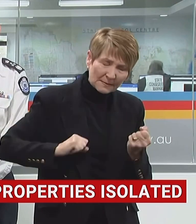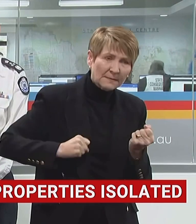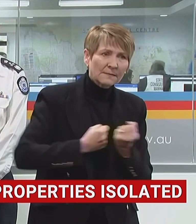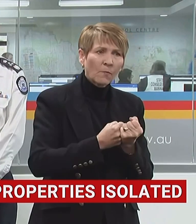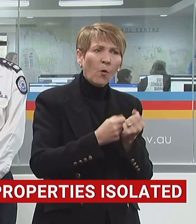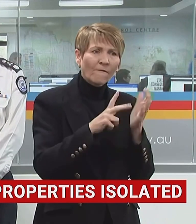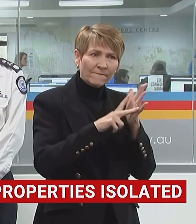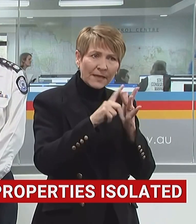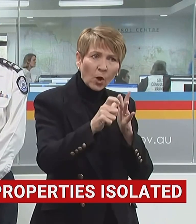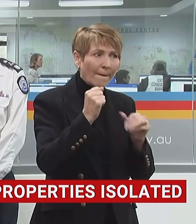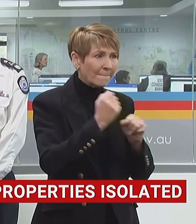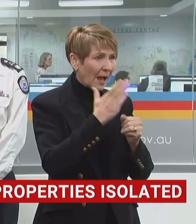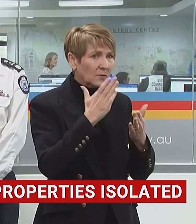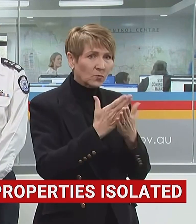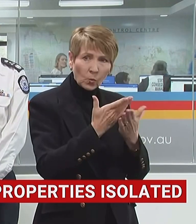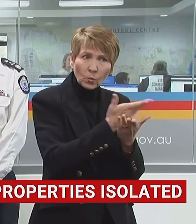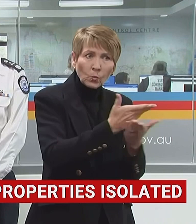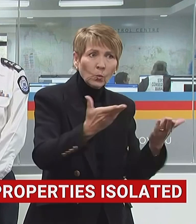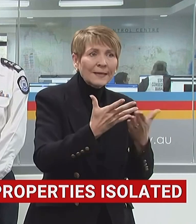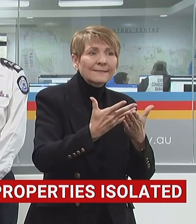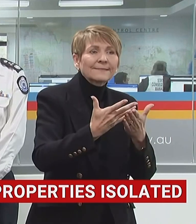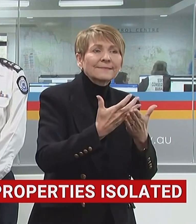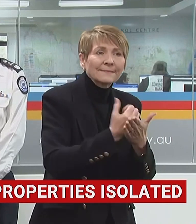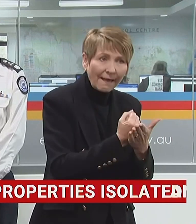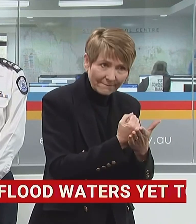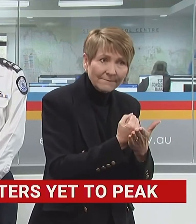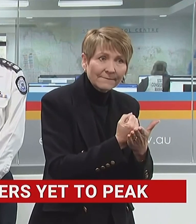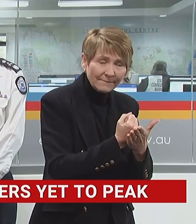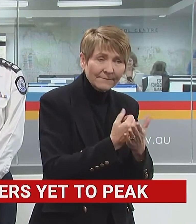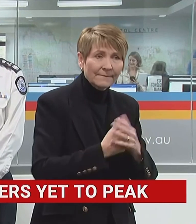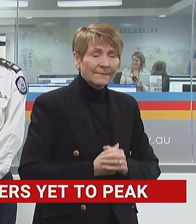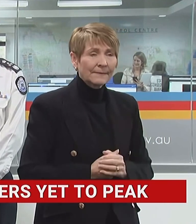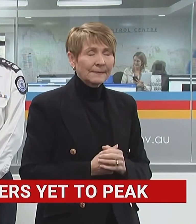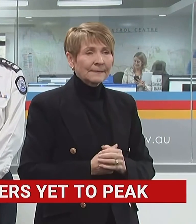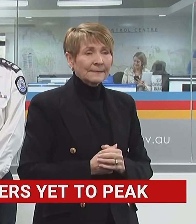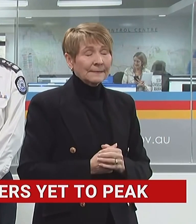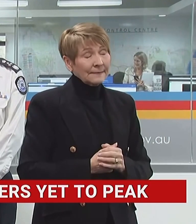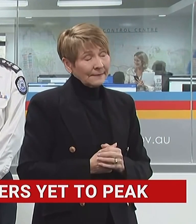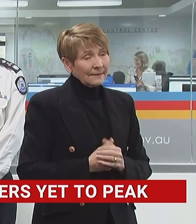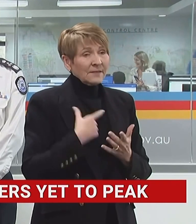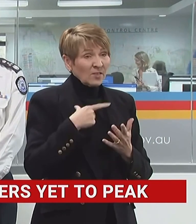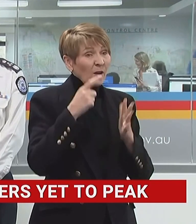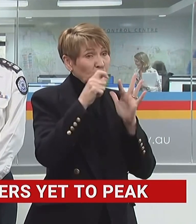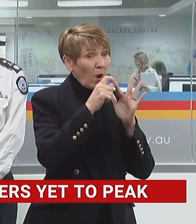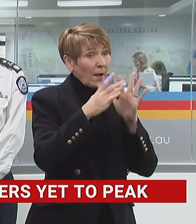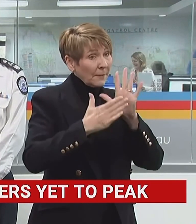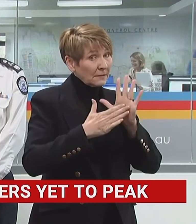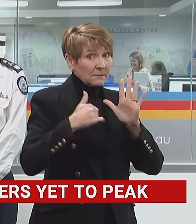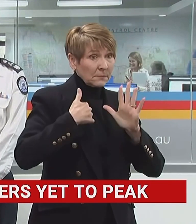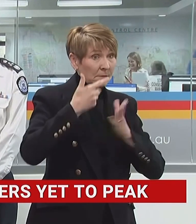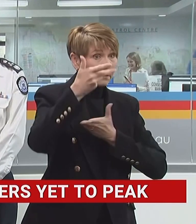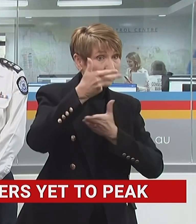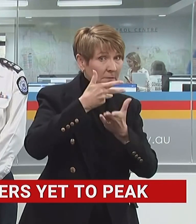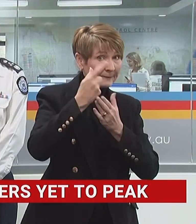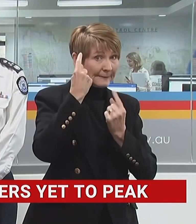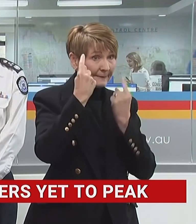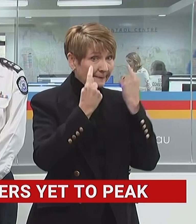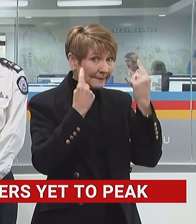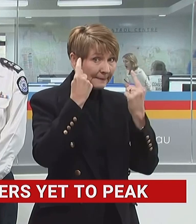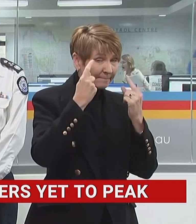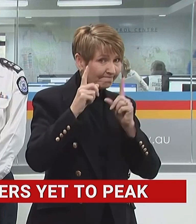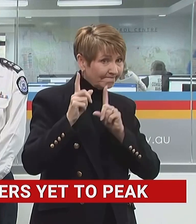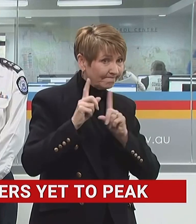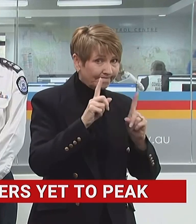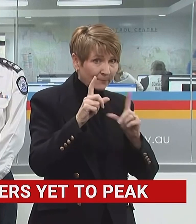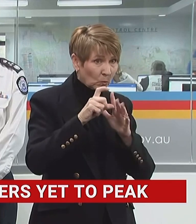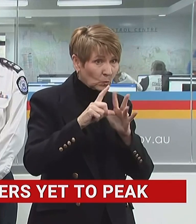to keep people safe and to repair and rebuild after this event. But we've also had a discussion about standing up, both he and I, but also